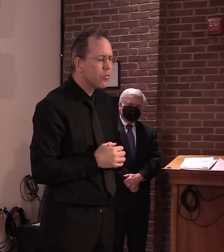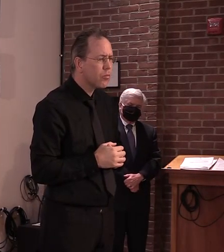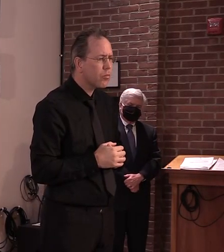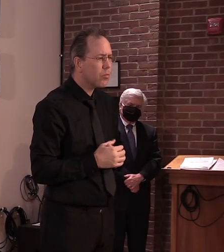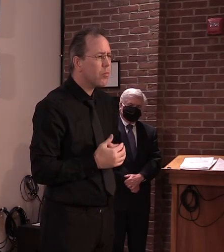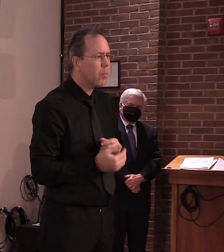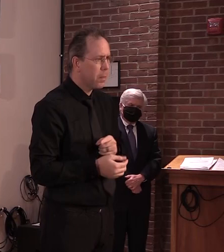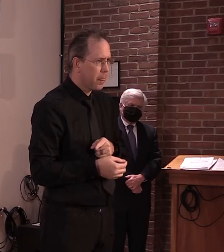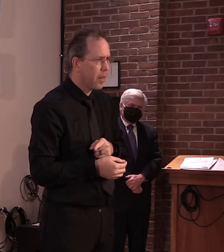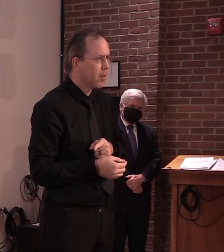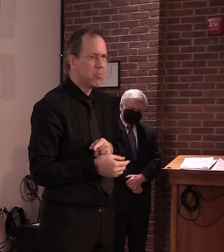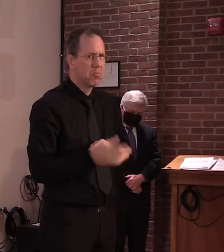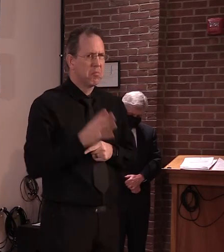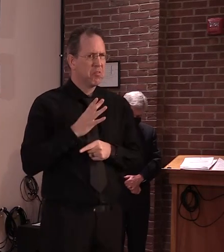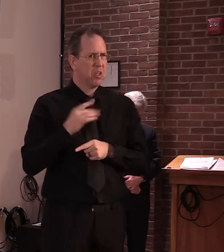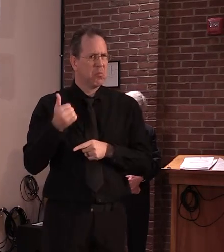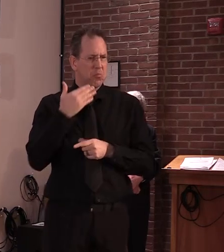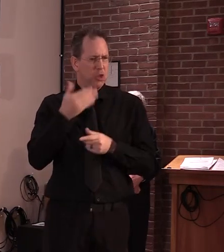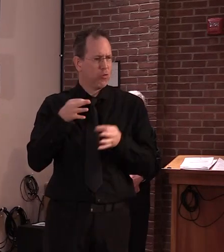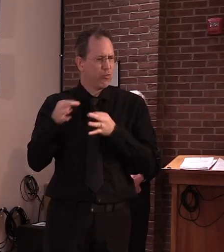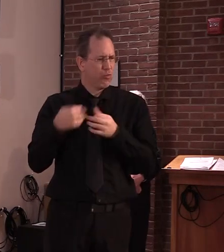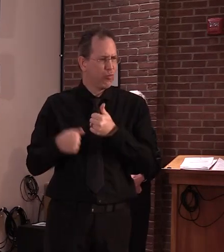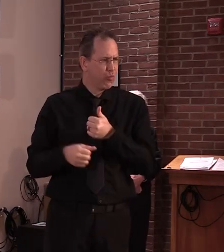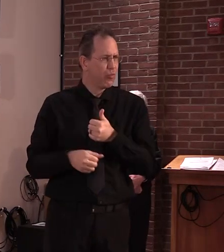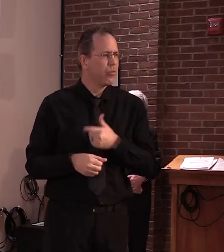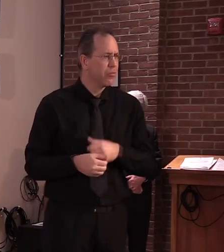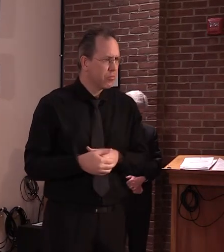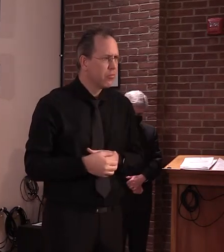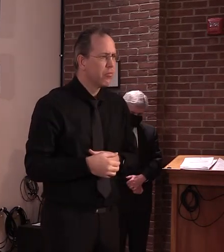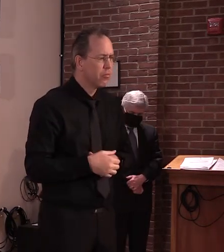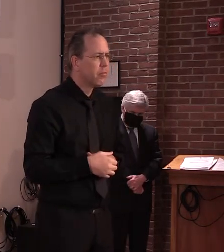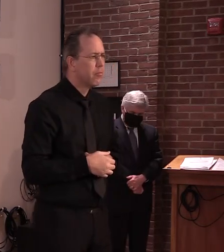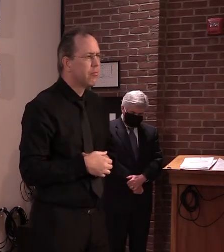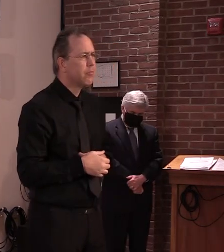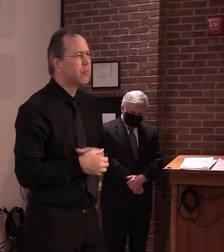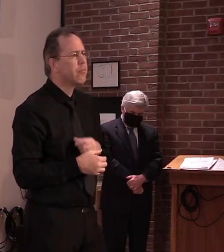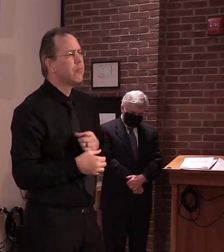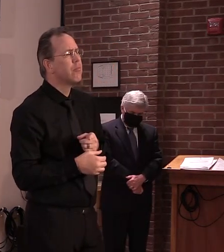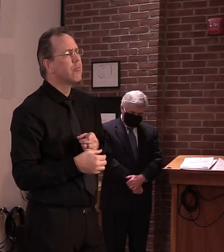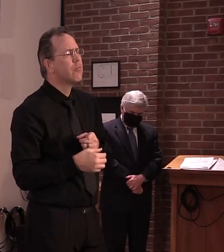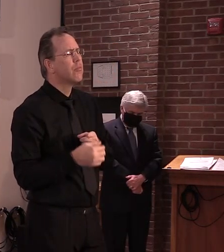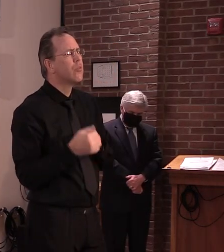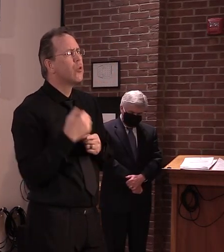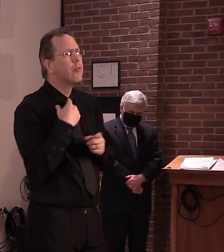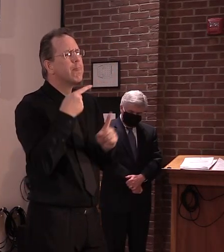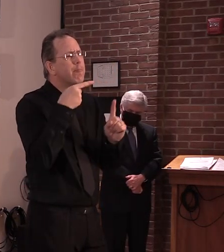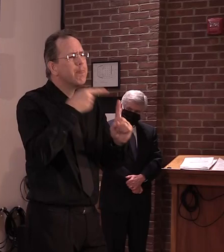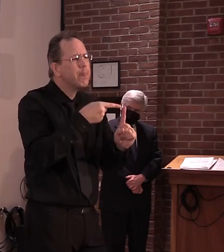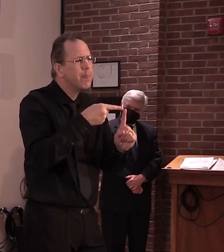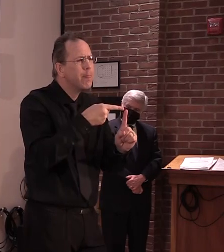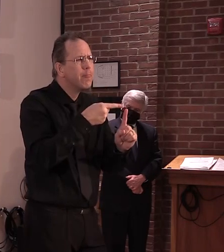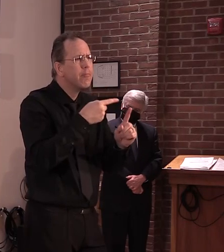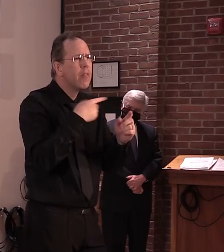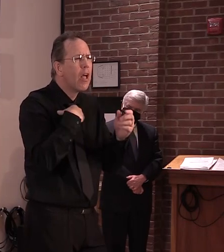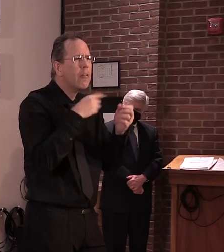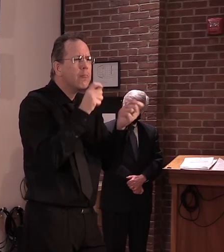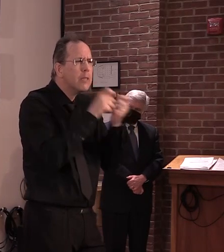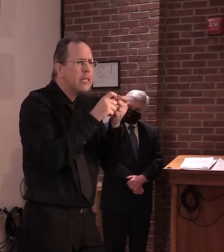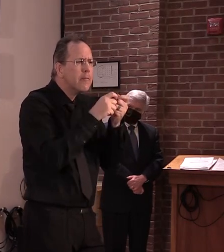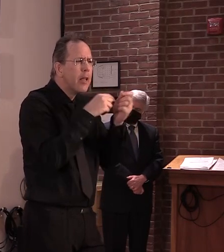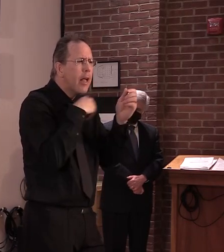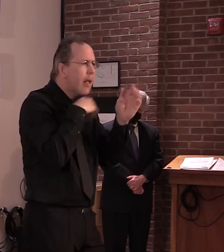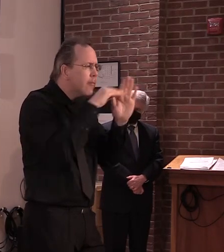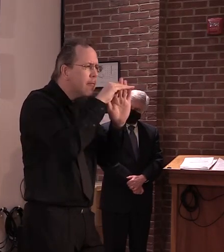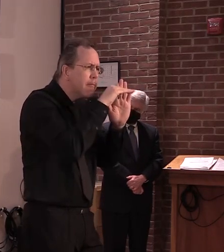Yes. Yes. I mean, I'd be curious what specific provisions you have in the new guidance related to, you know, protecting